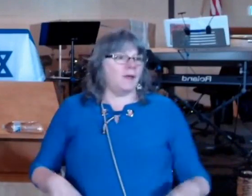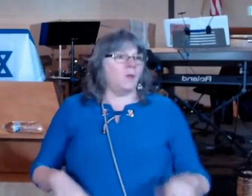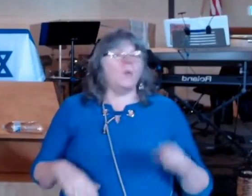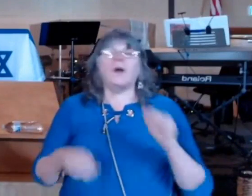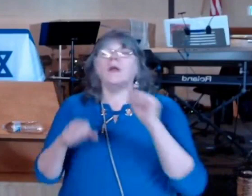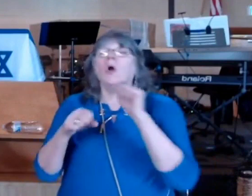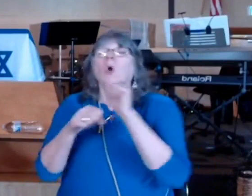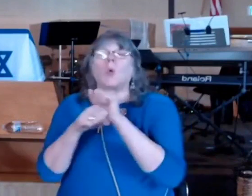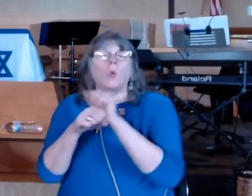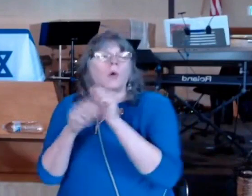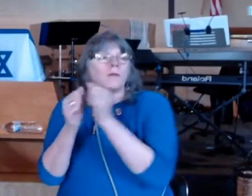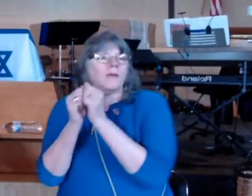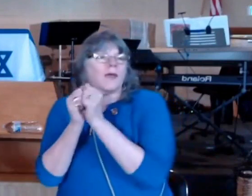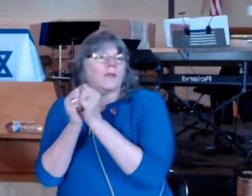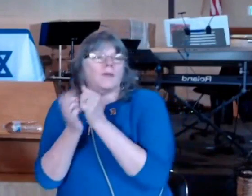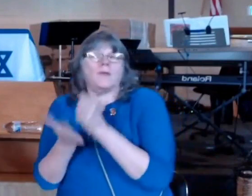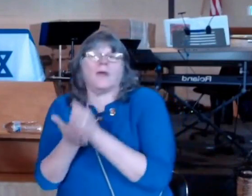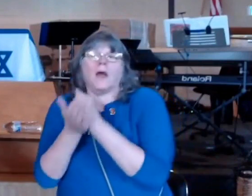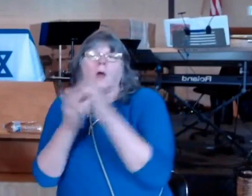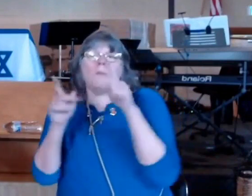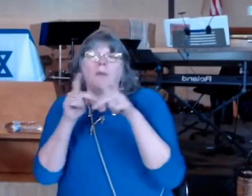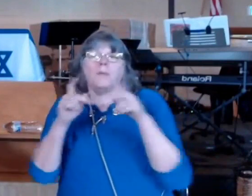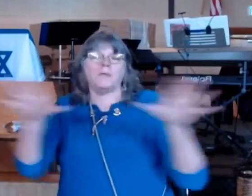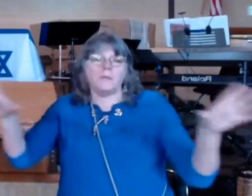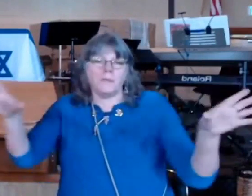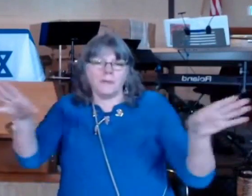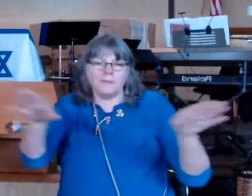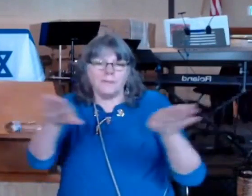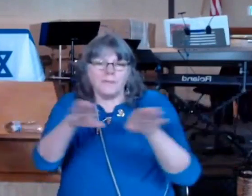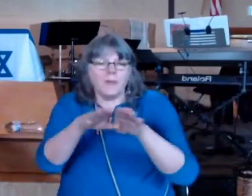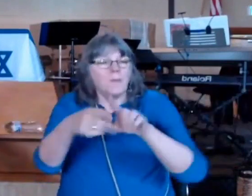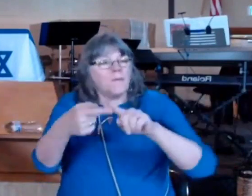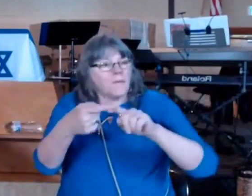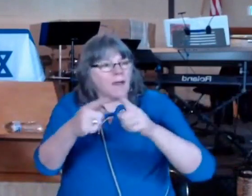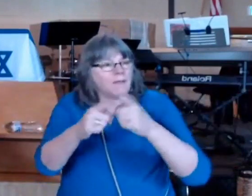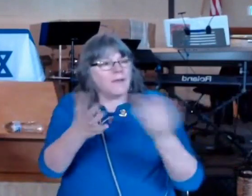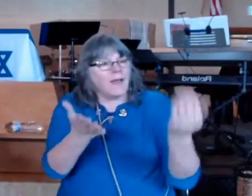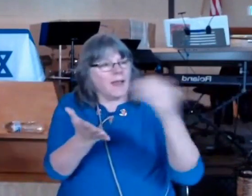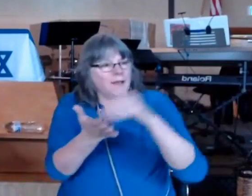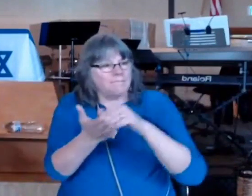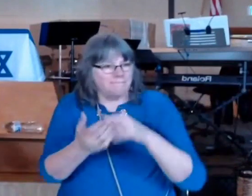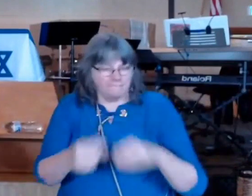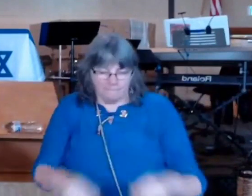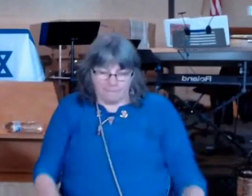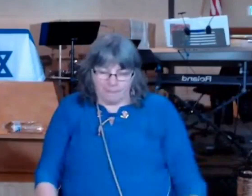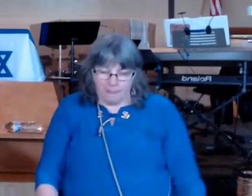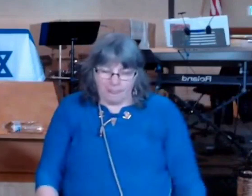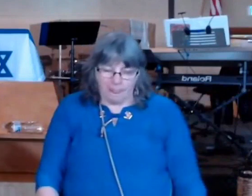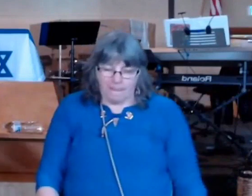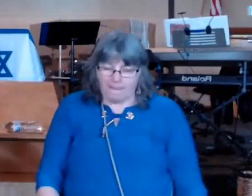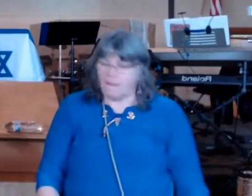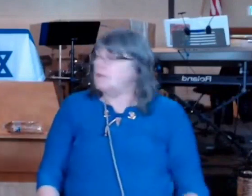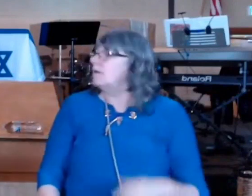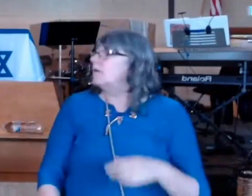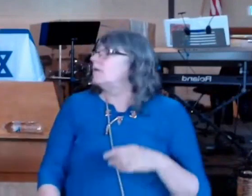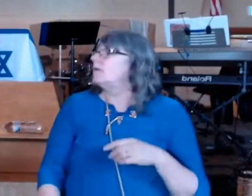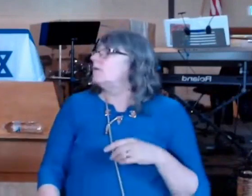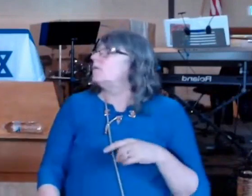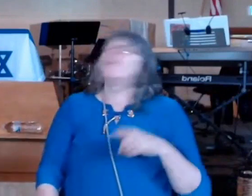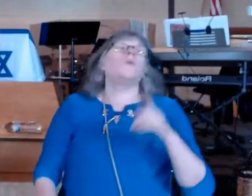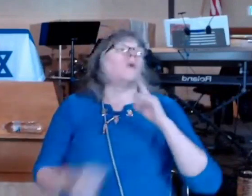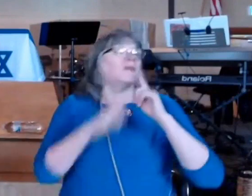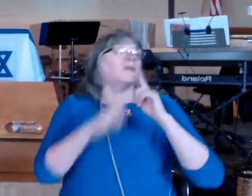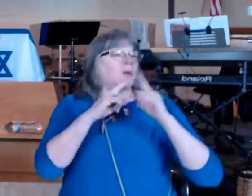use the same technique that was the role of the priest the mediator who makes peace you know today we talk about two